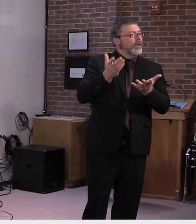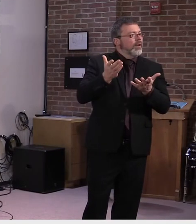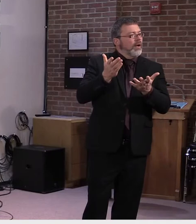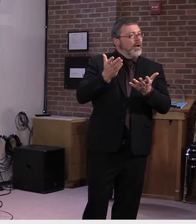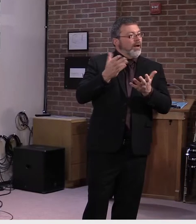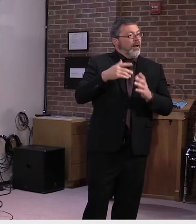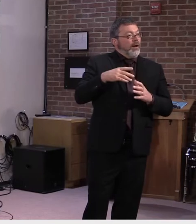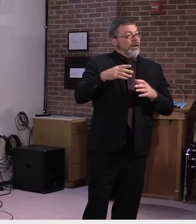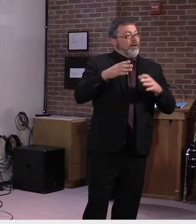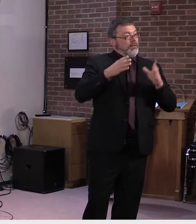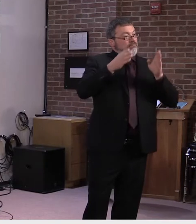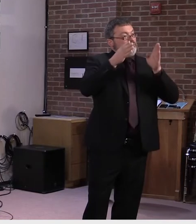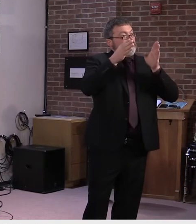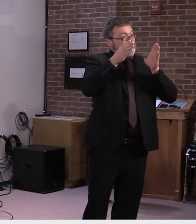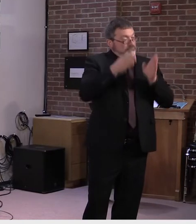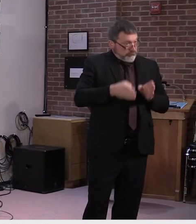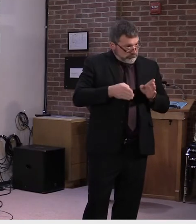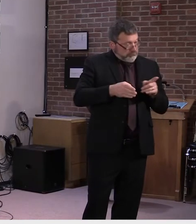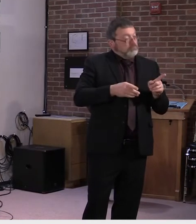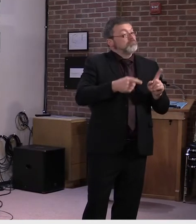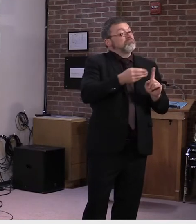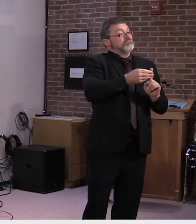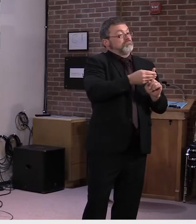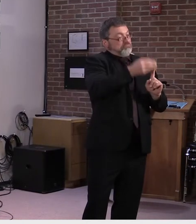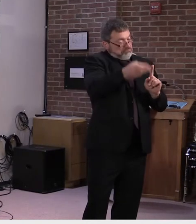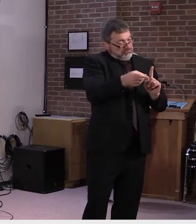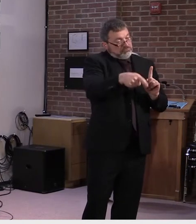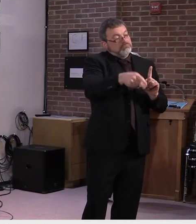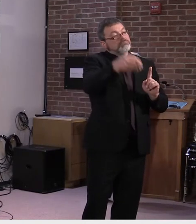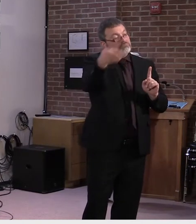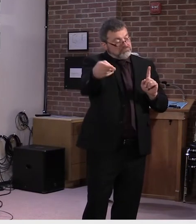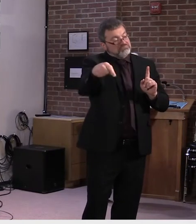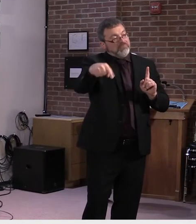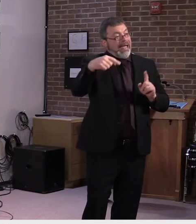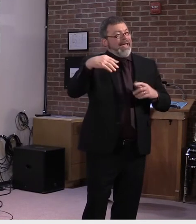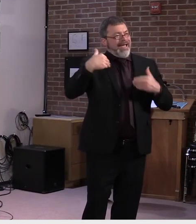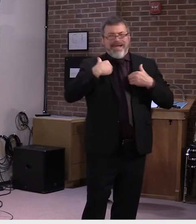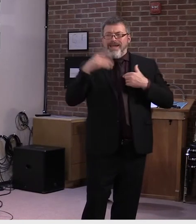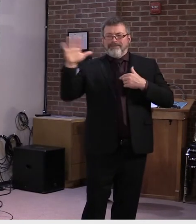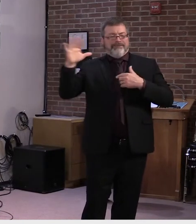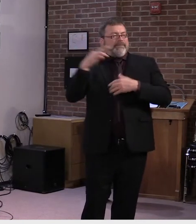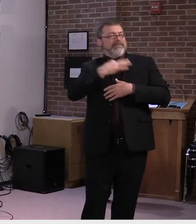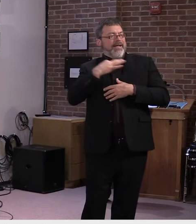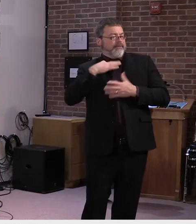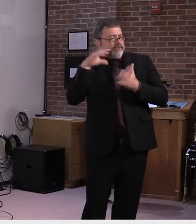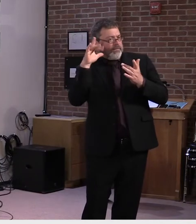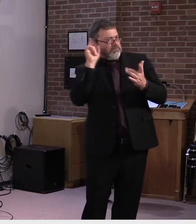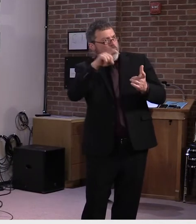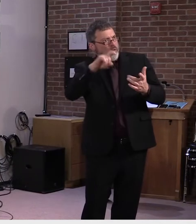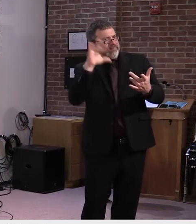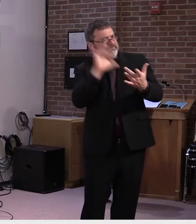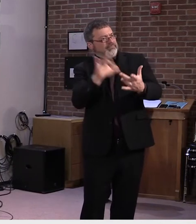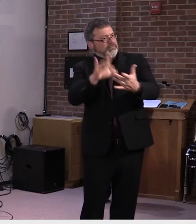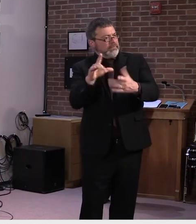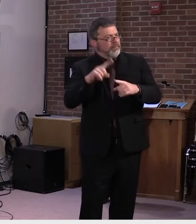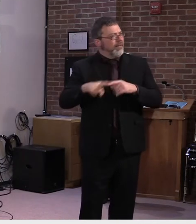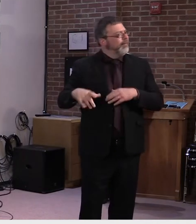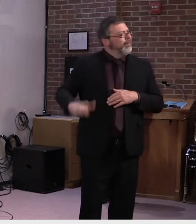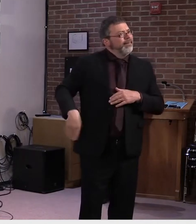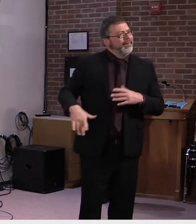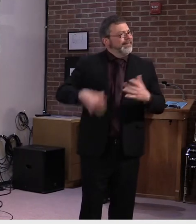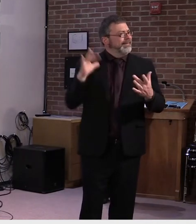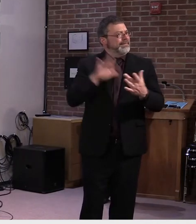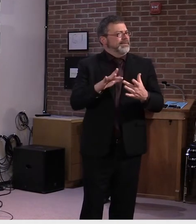contacted are going, especially with the, uh, likelihood that there may be